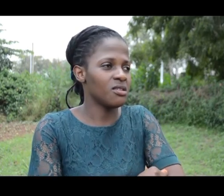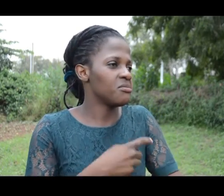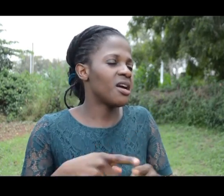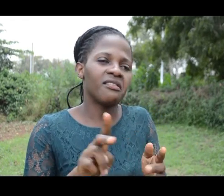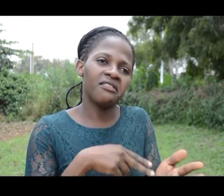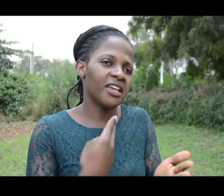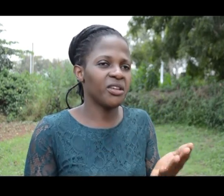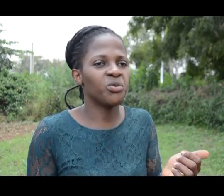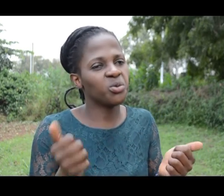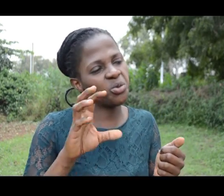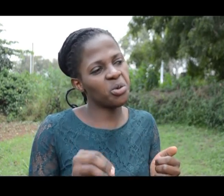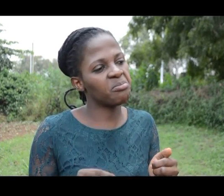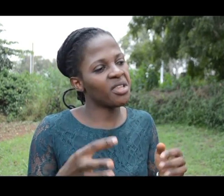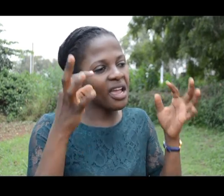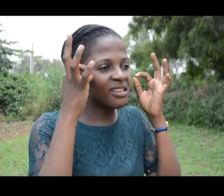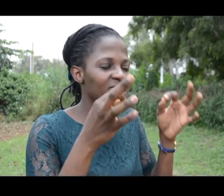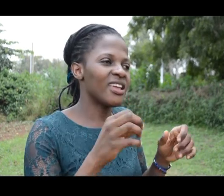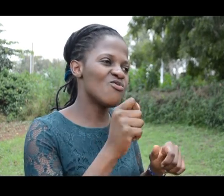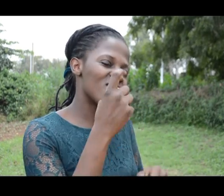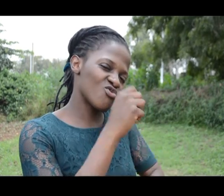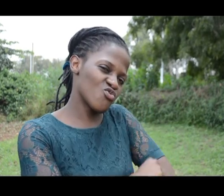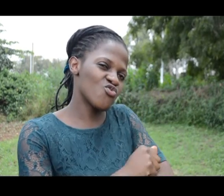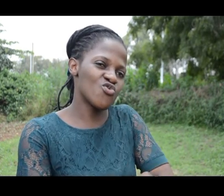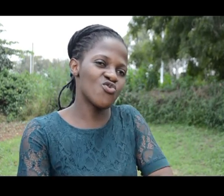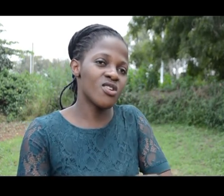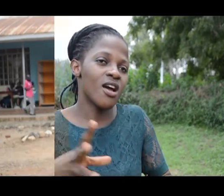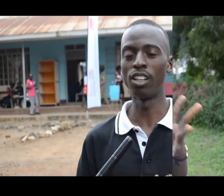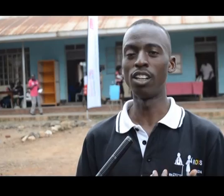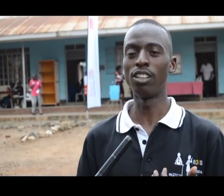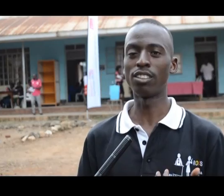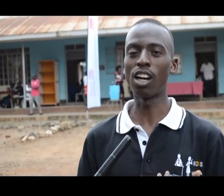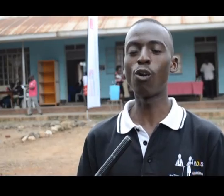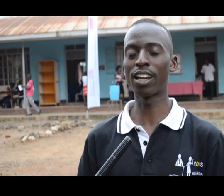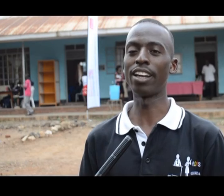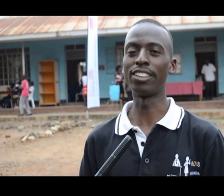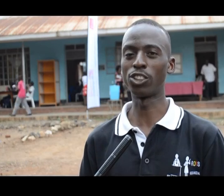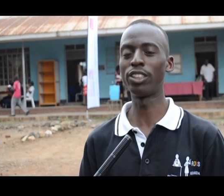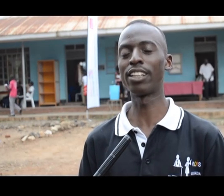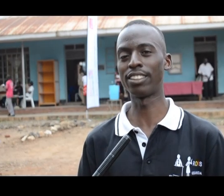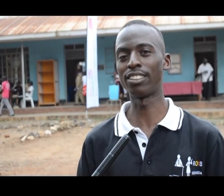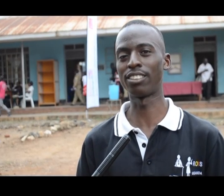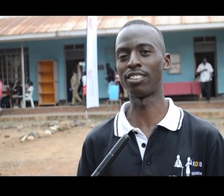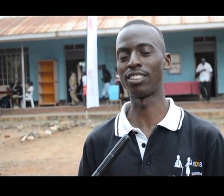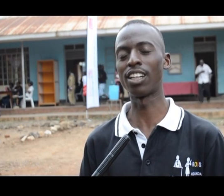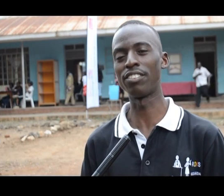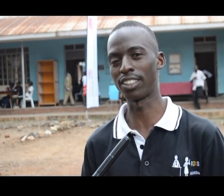but I failed to get a vacancy because I was deaf. The our clients don't access services.